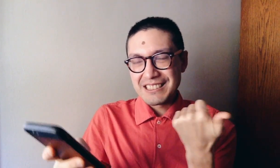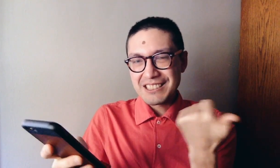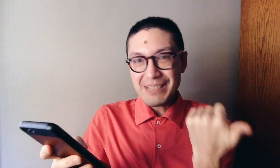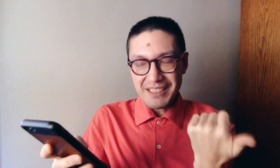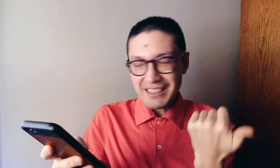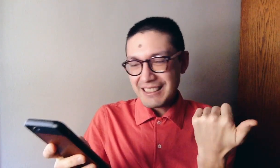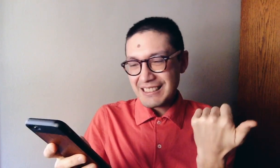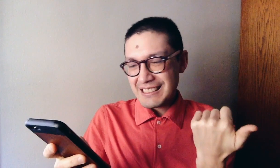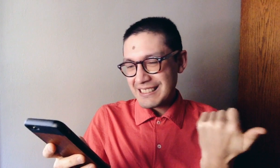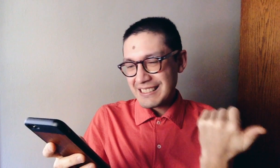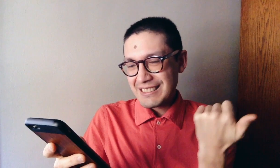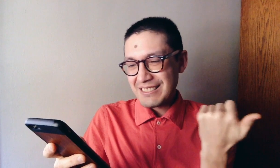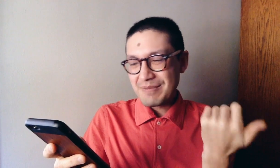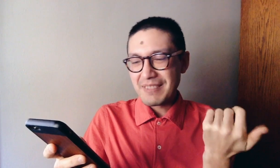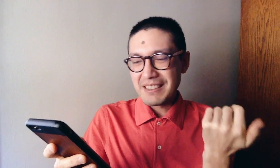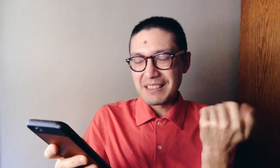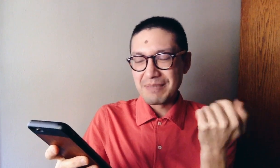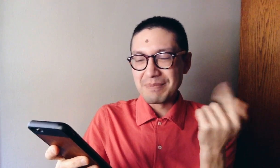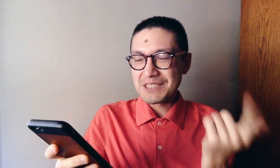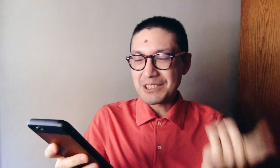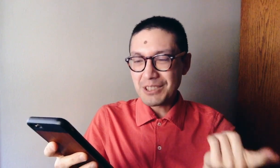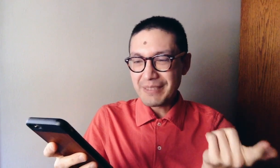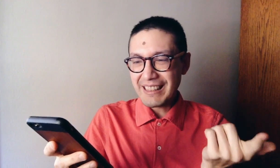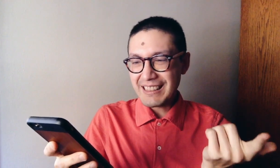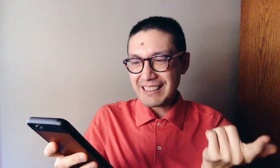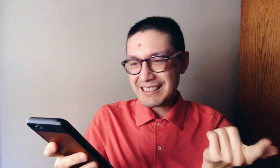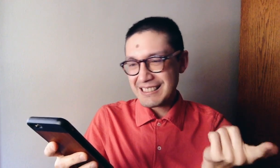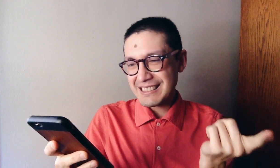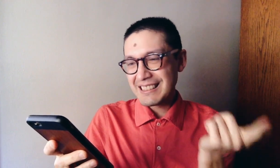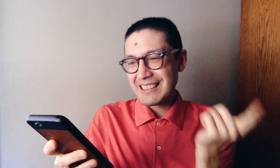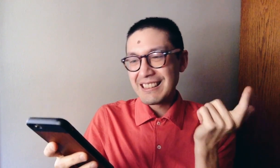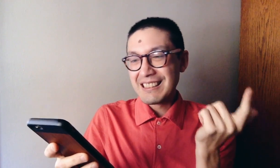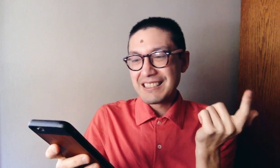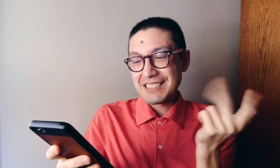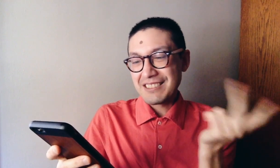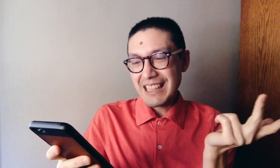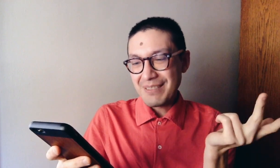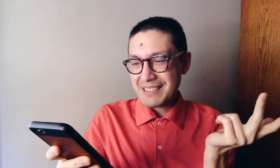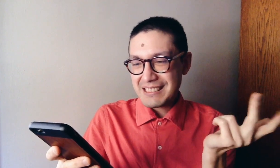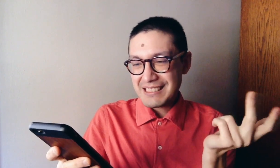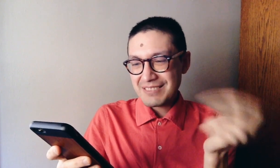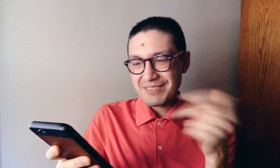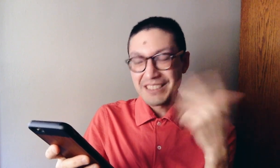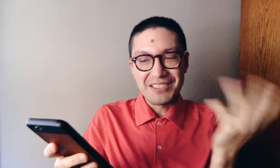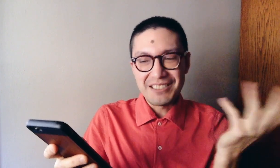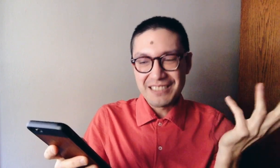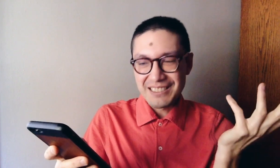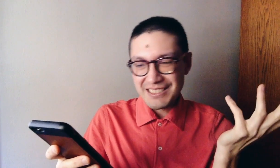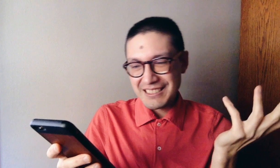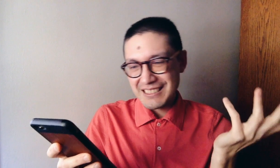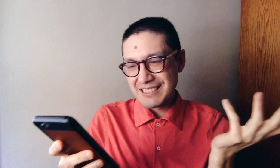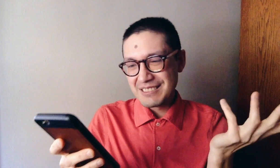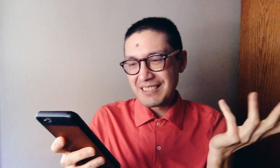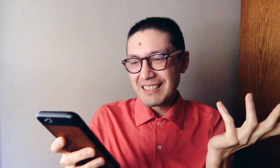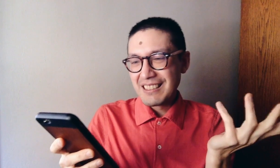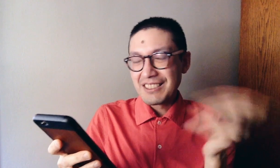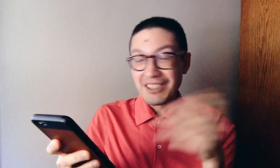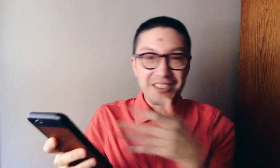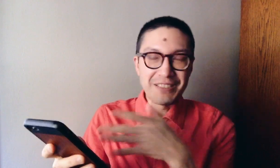tripods, um, shoulder bags, straps, filter holders, darkroom